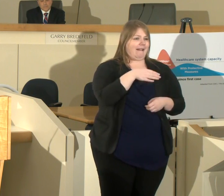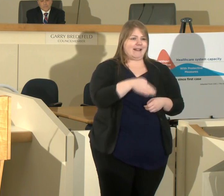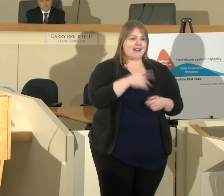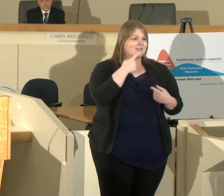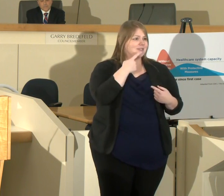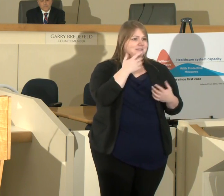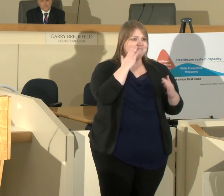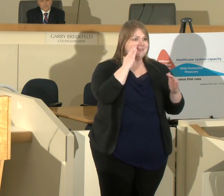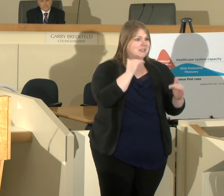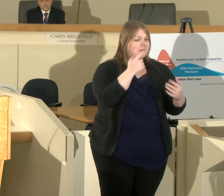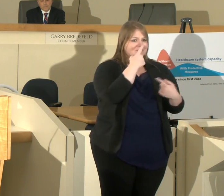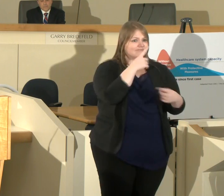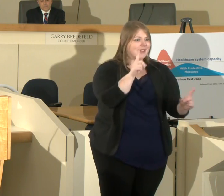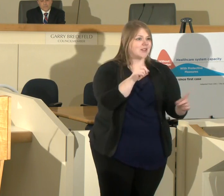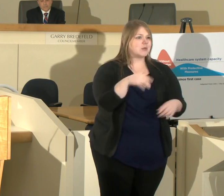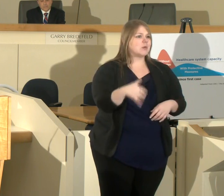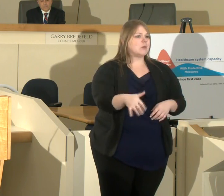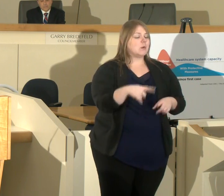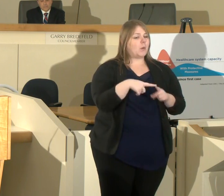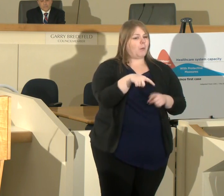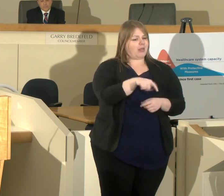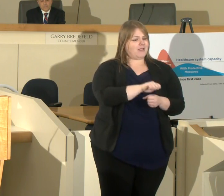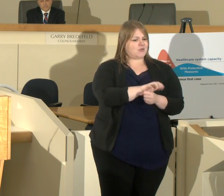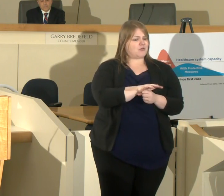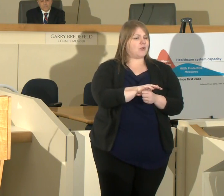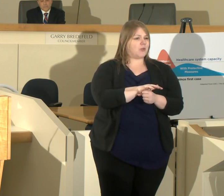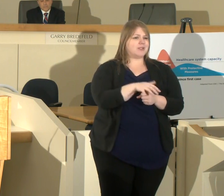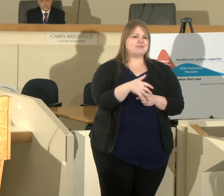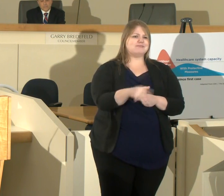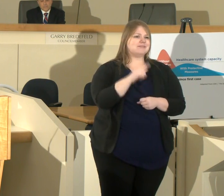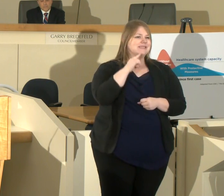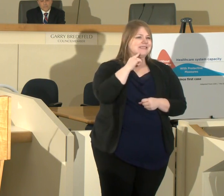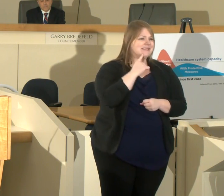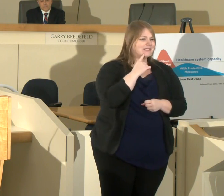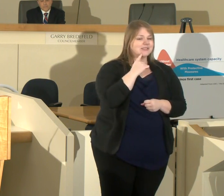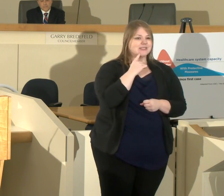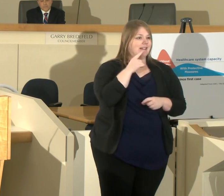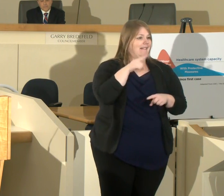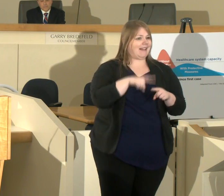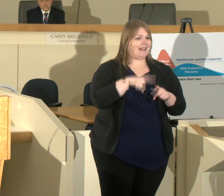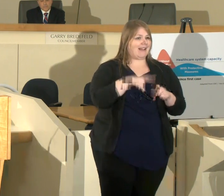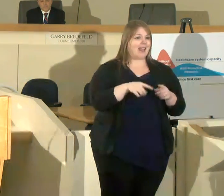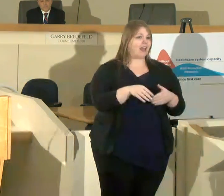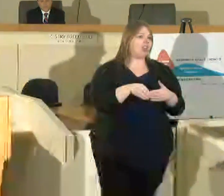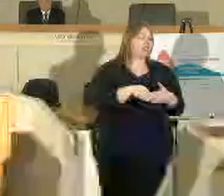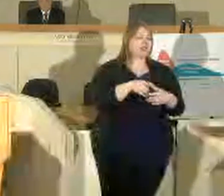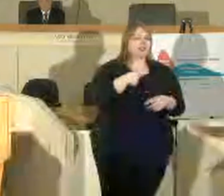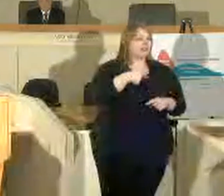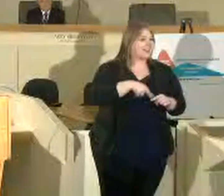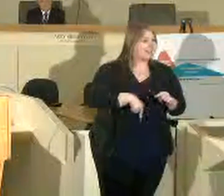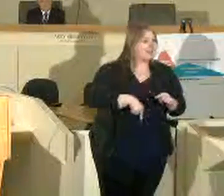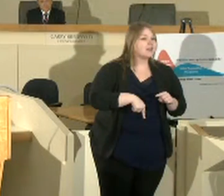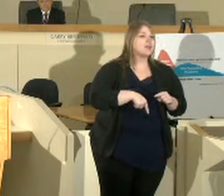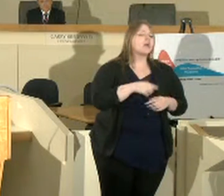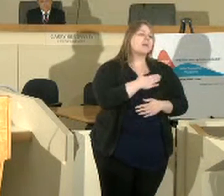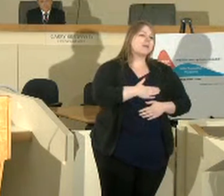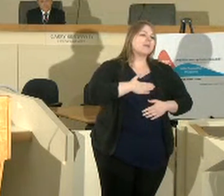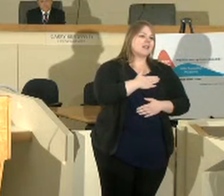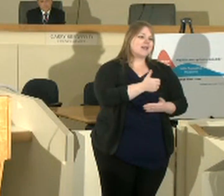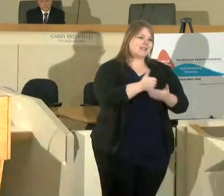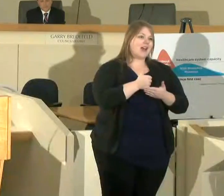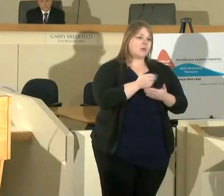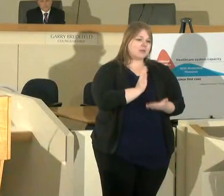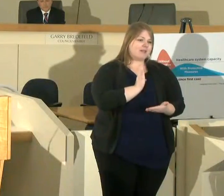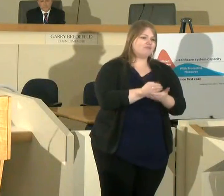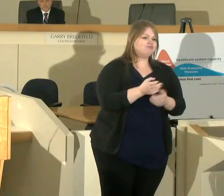doing this virus is too serious to do anything else please join us in beating the coronavirus by